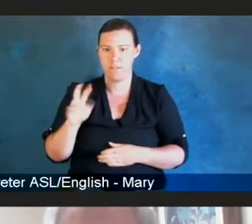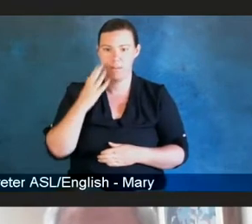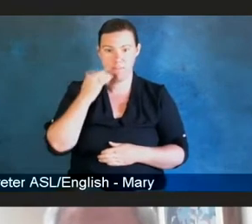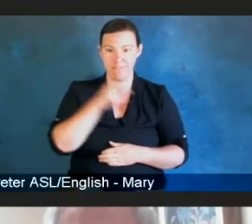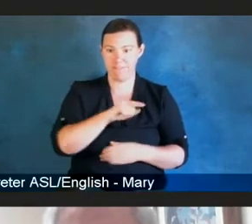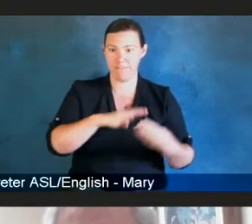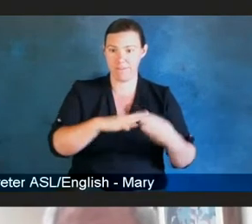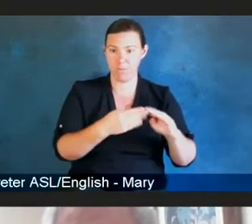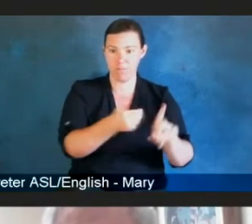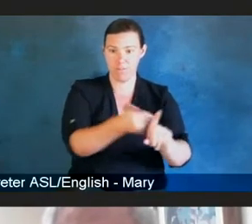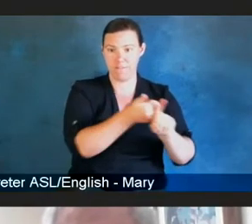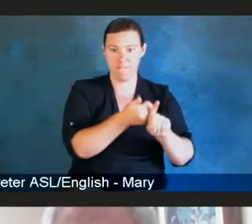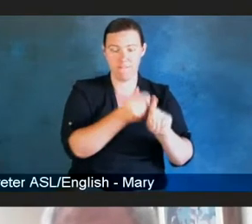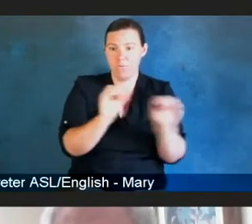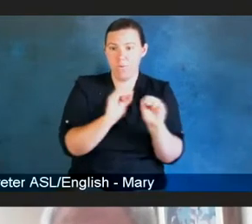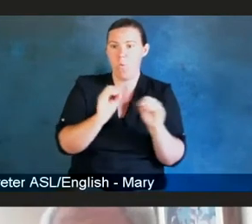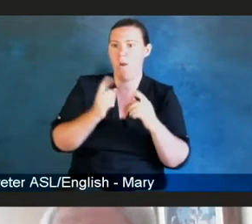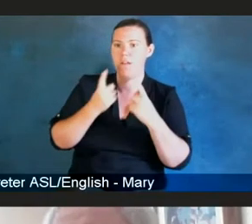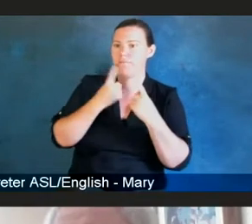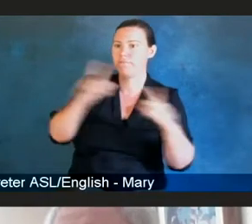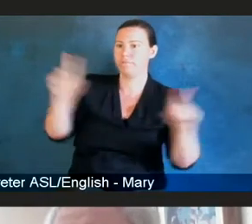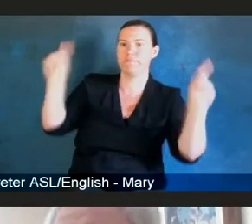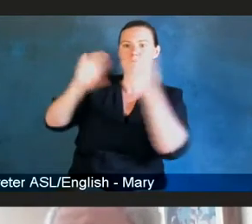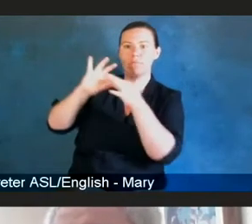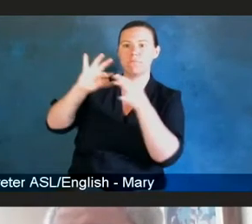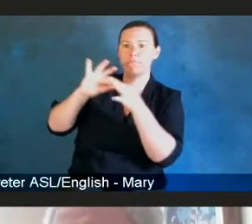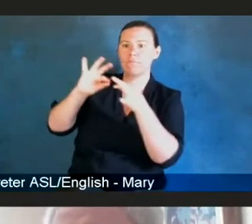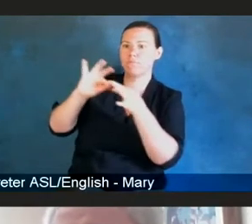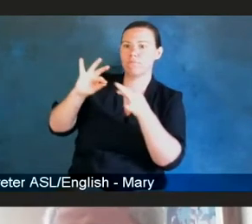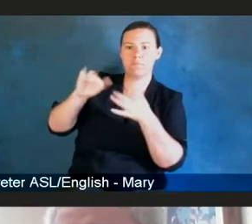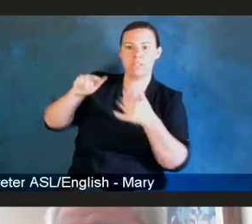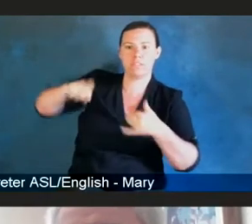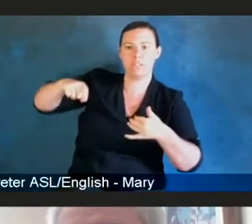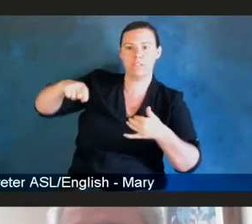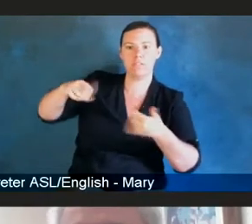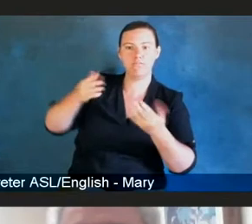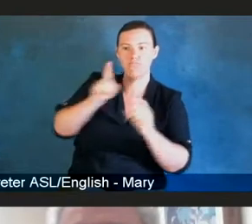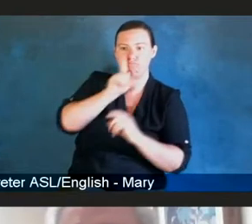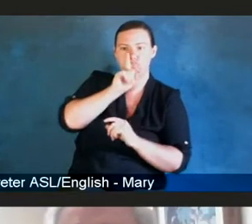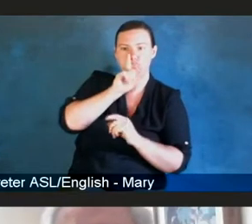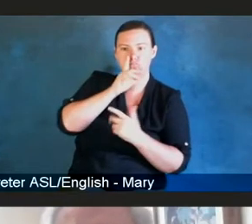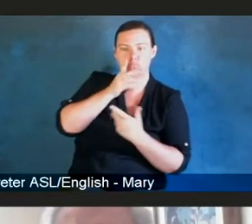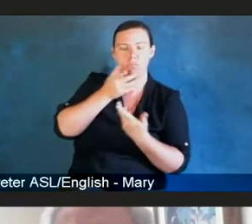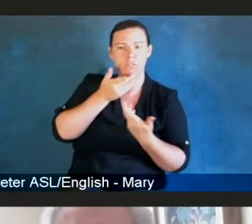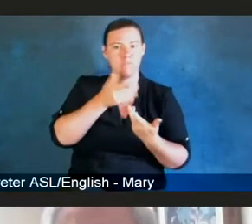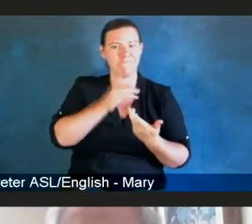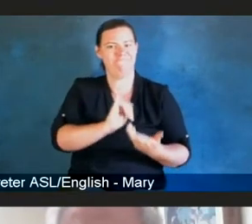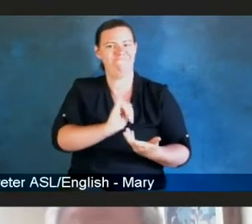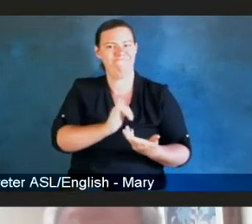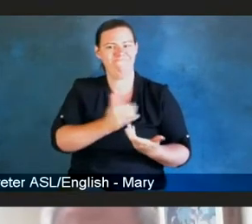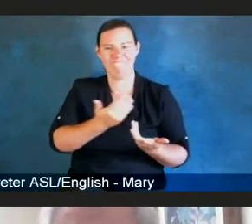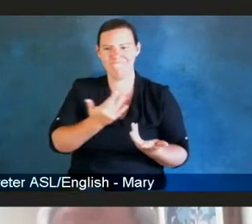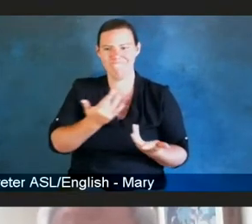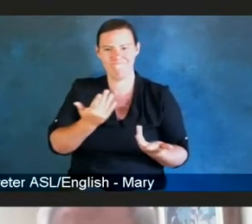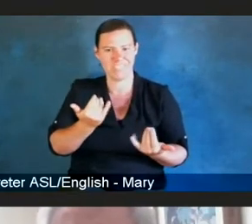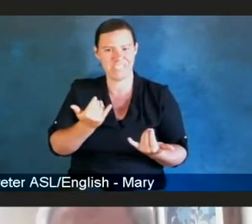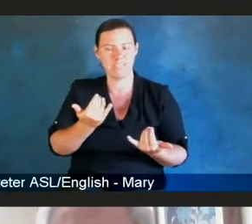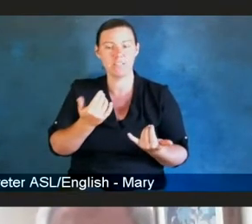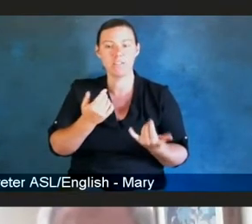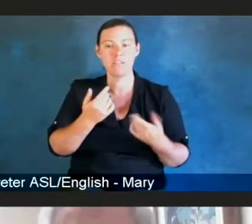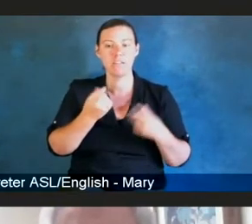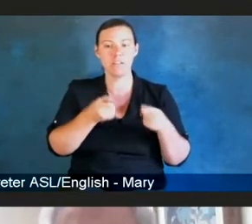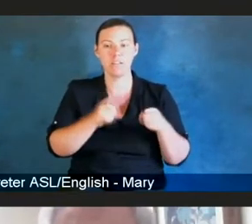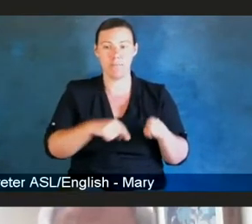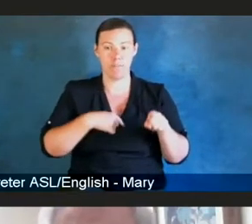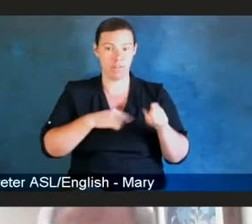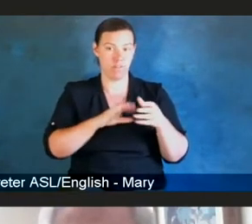up, and that bothered me. But when I heard about three women, Native women, who